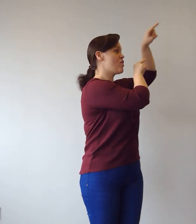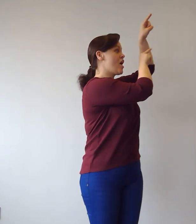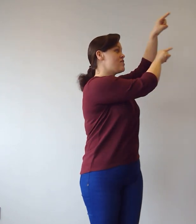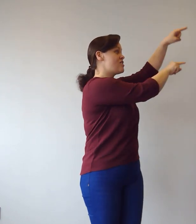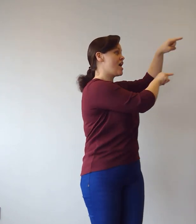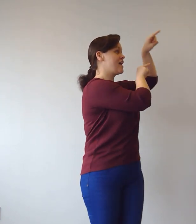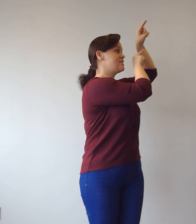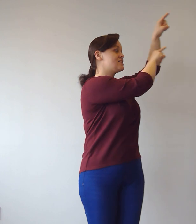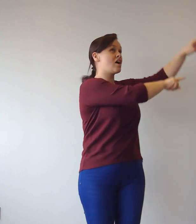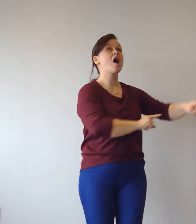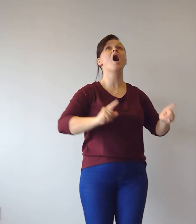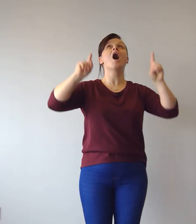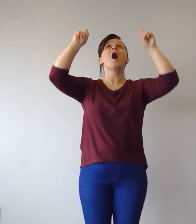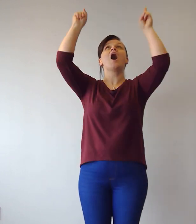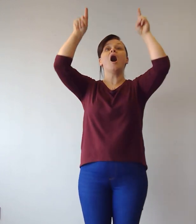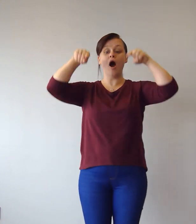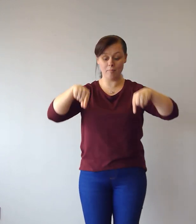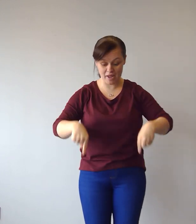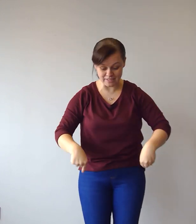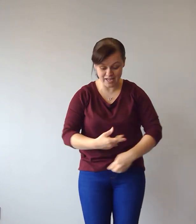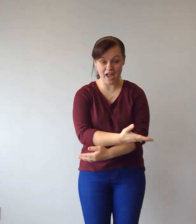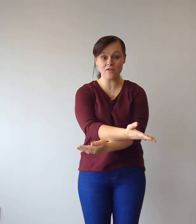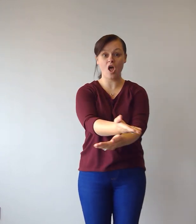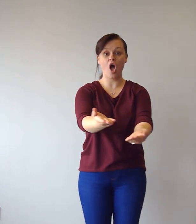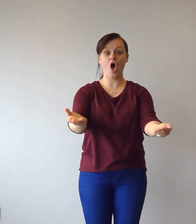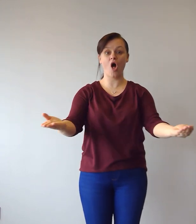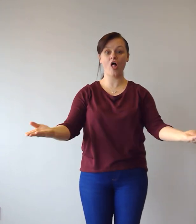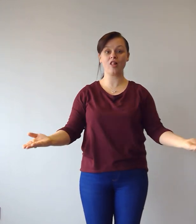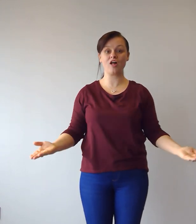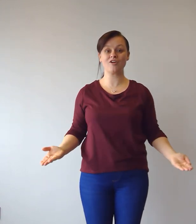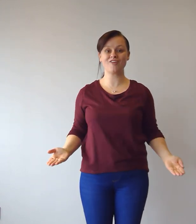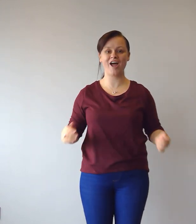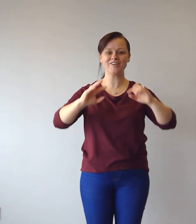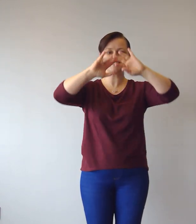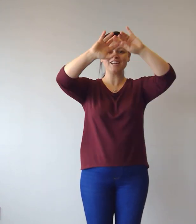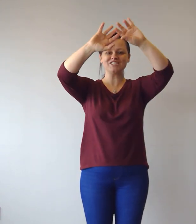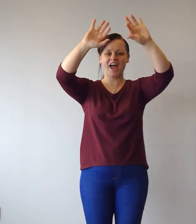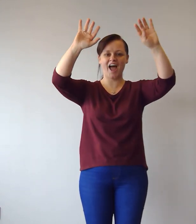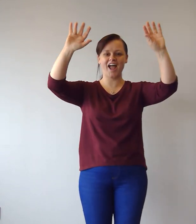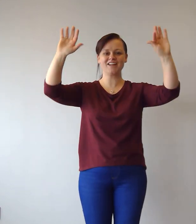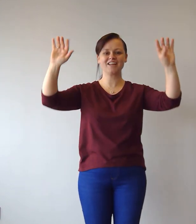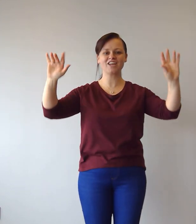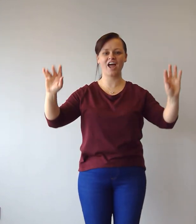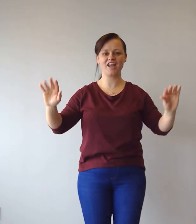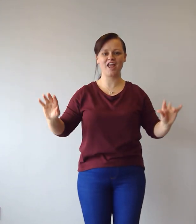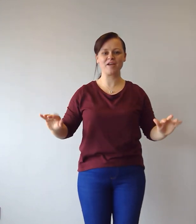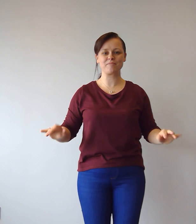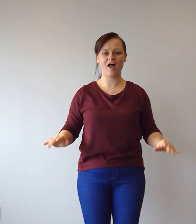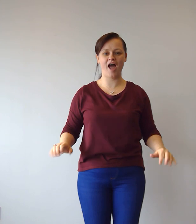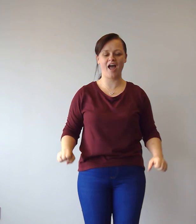the right, up and all around, shining, shining bright.